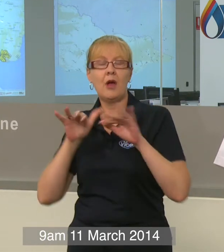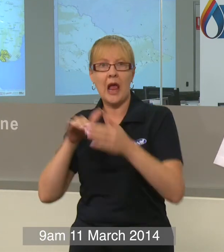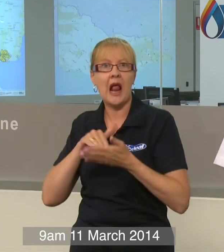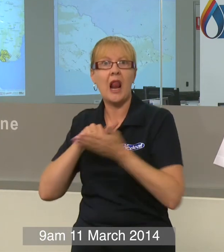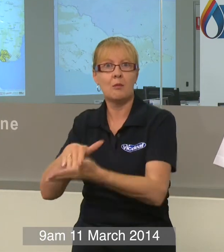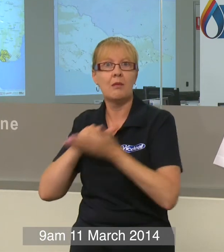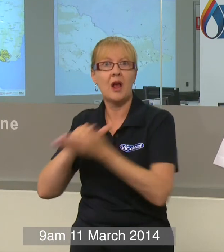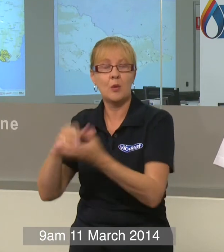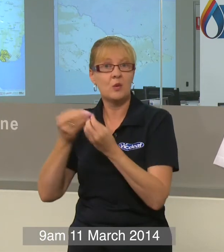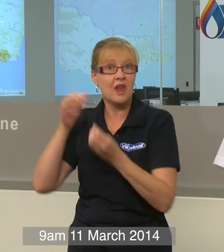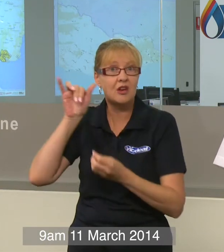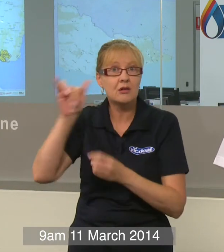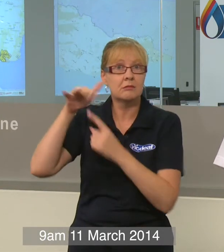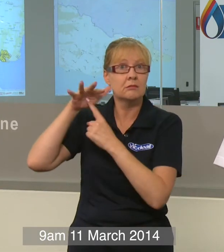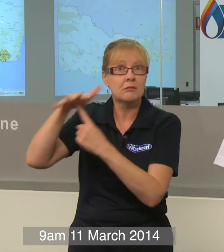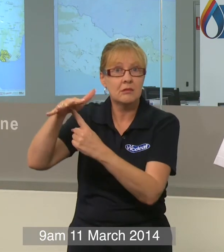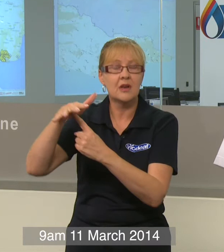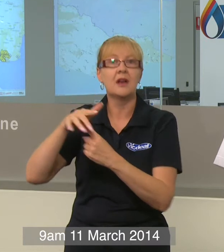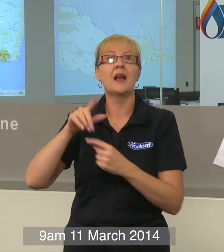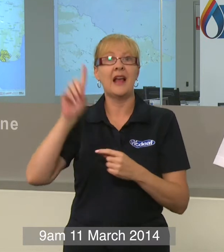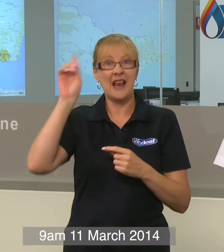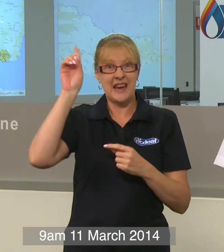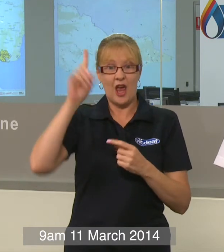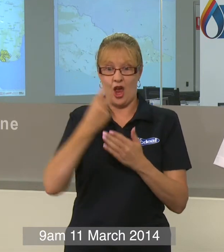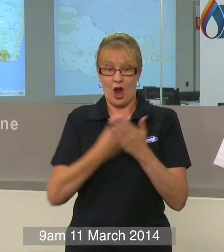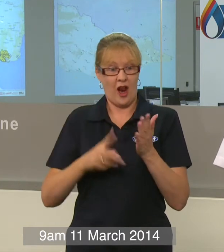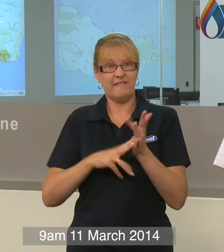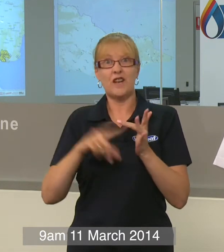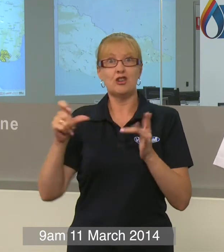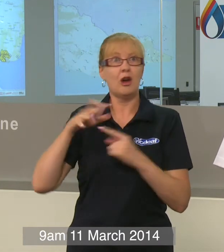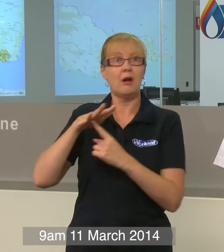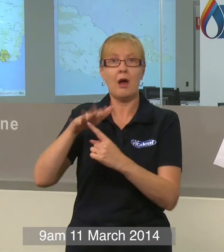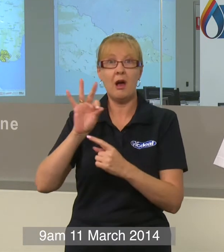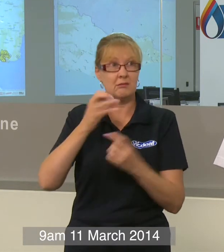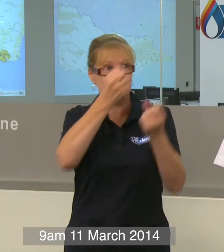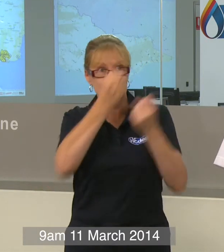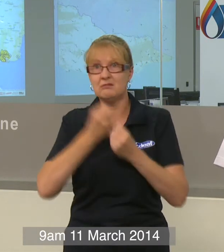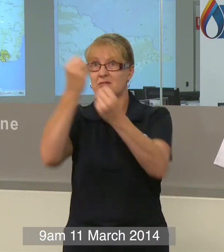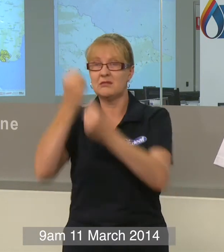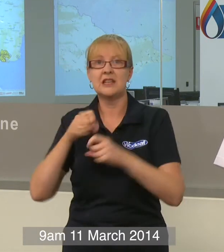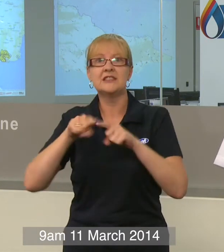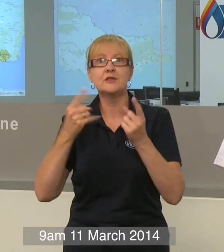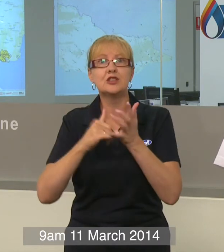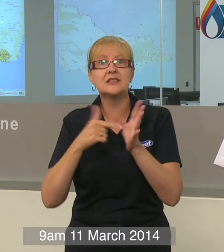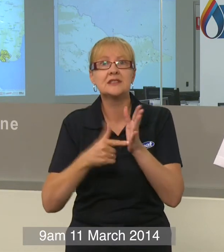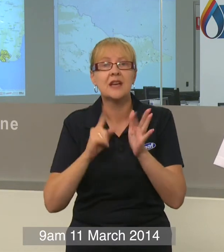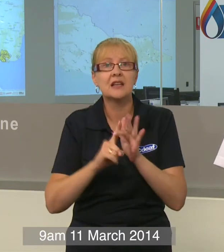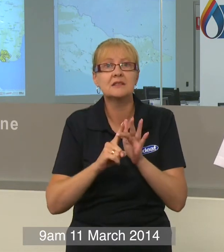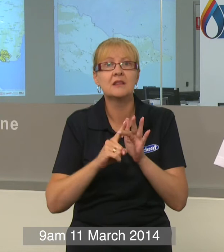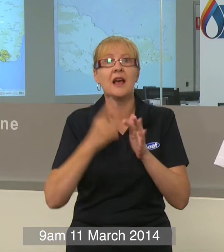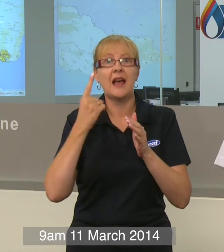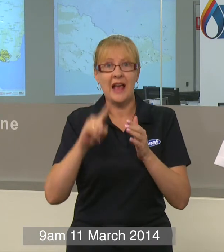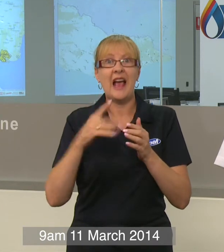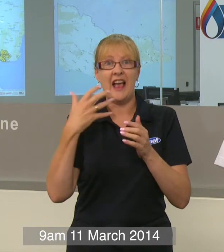and the big airport tenders are no longer just Victorian ones, they brought them in from interstate and crews from the major